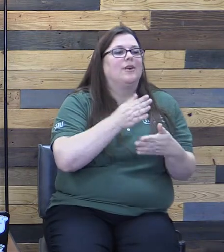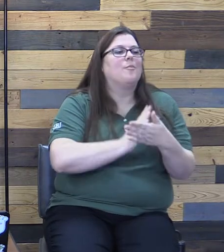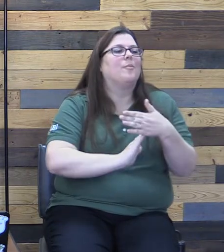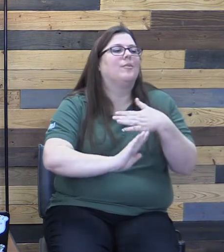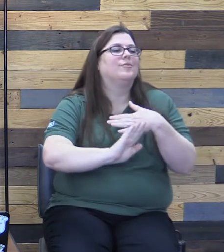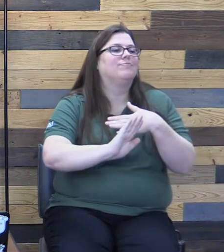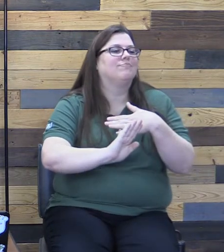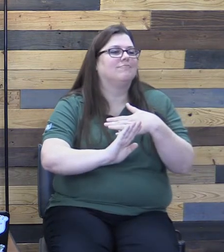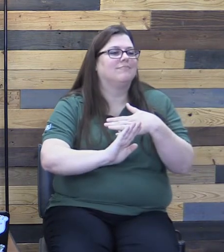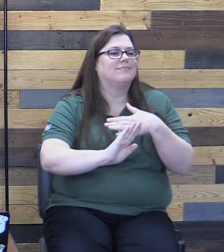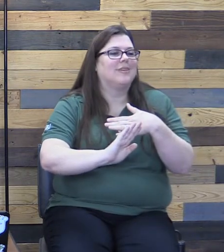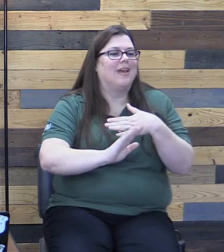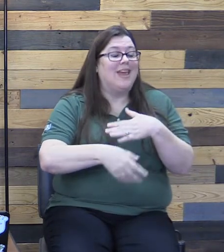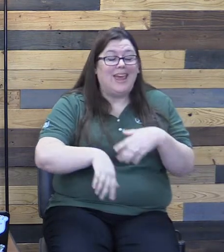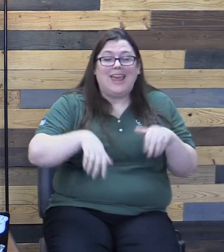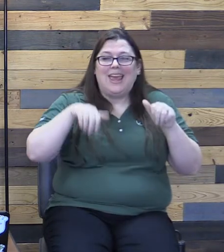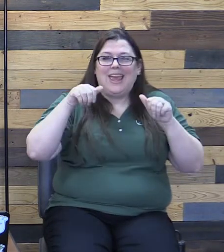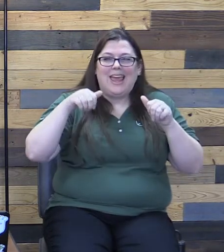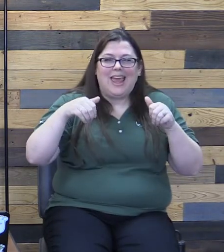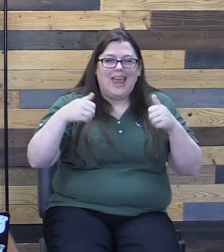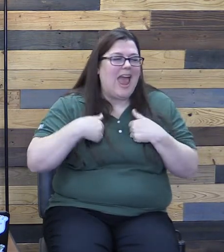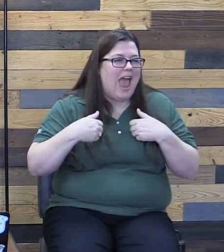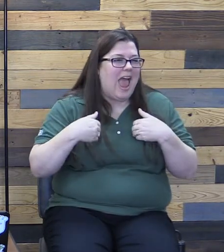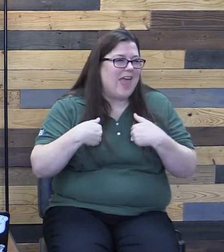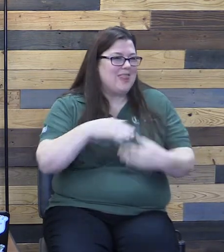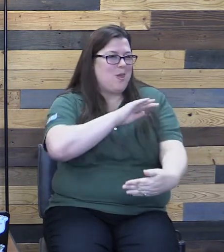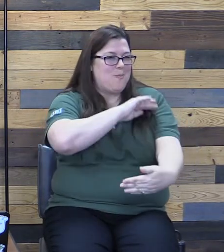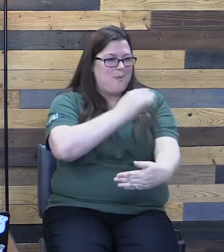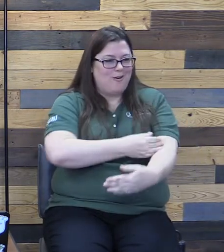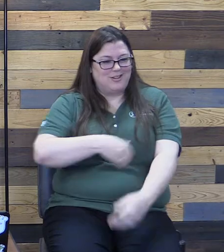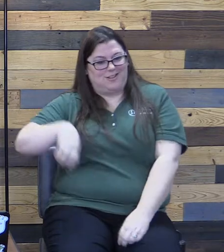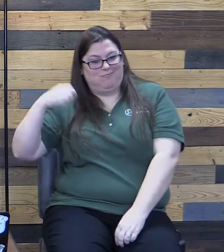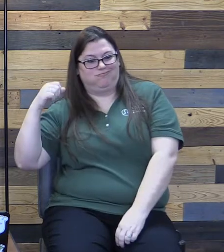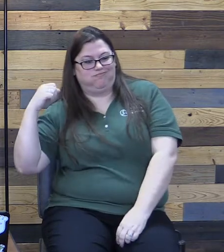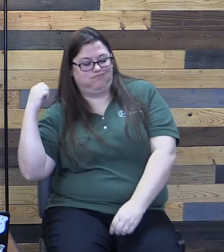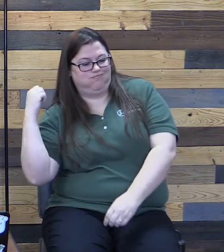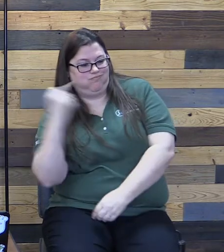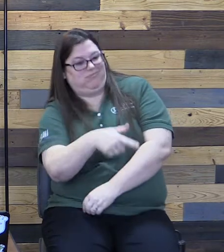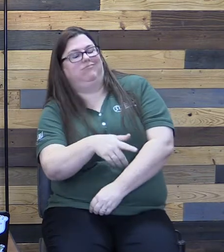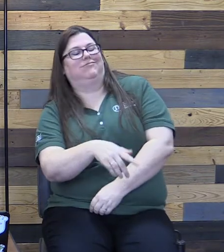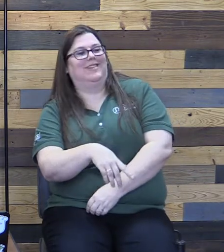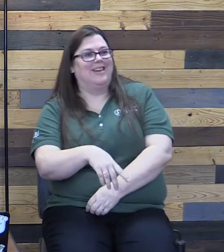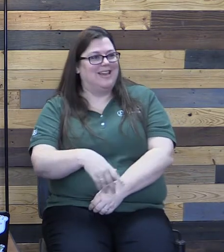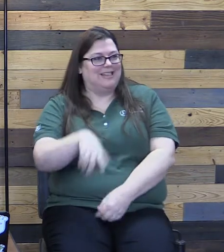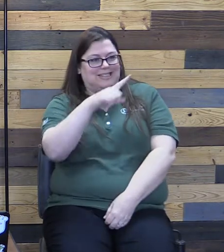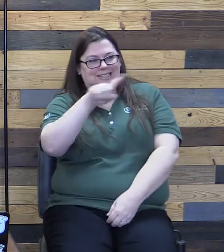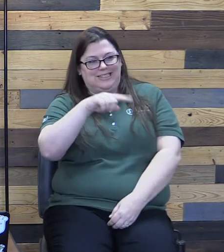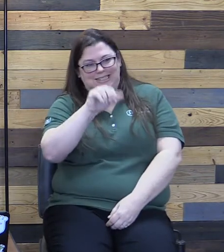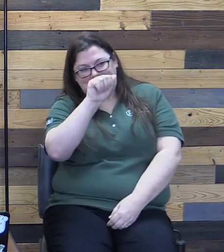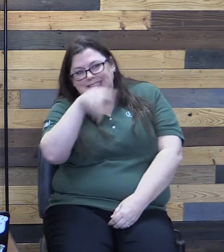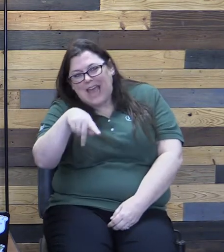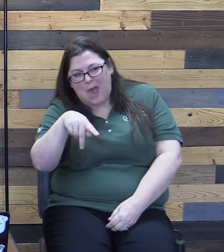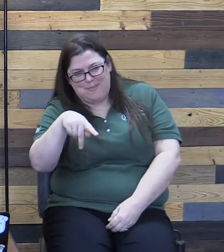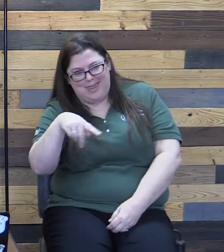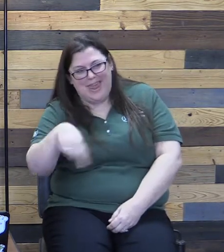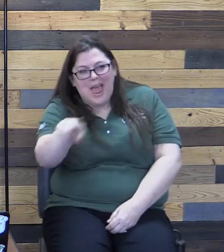He could have zapped them, but he didn't. Because he was humble and he was wanting to,